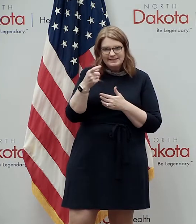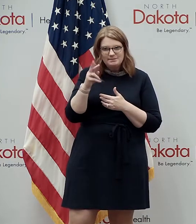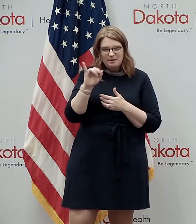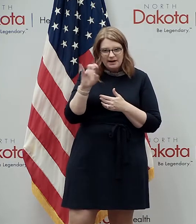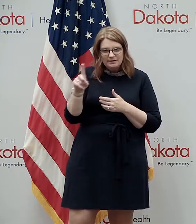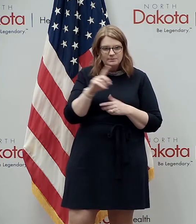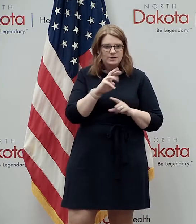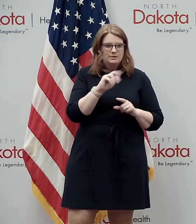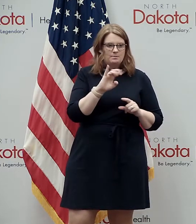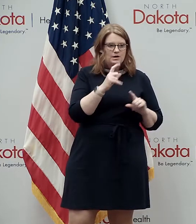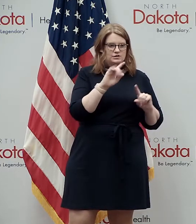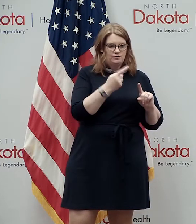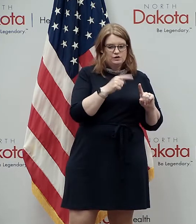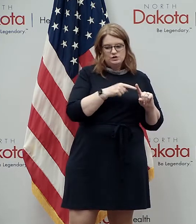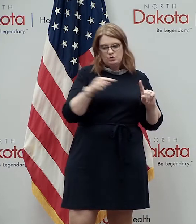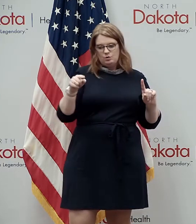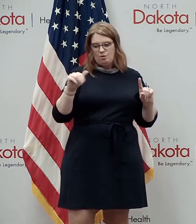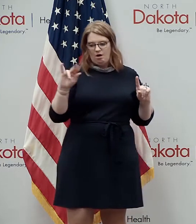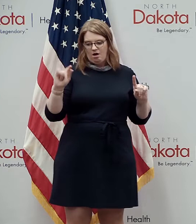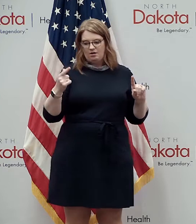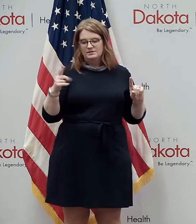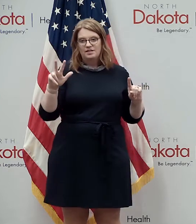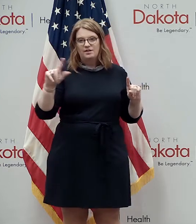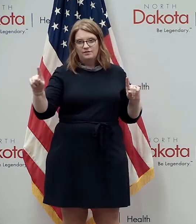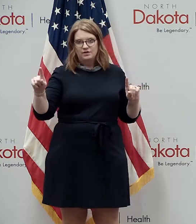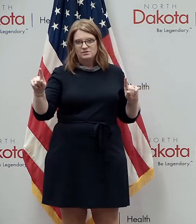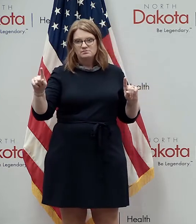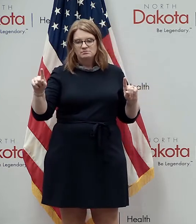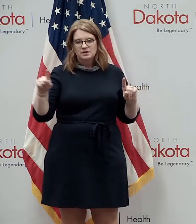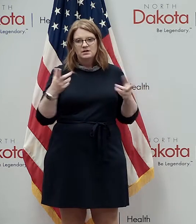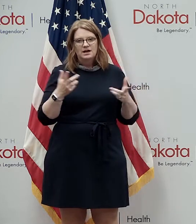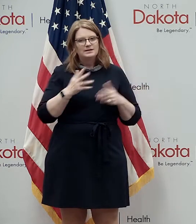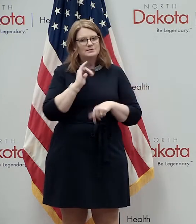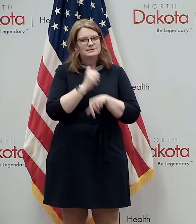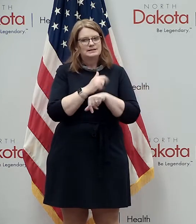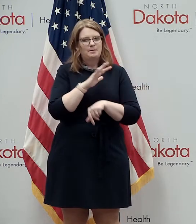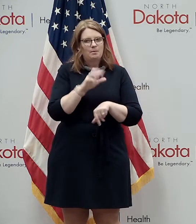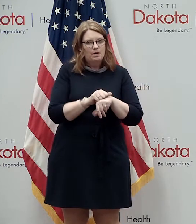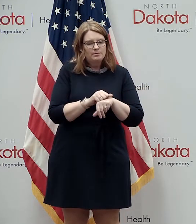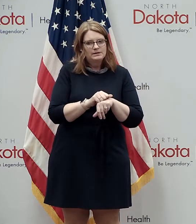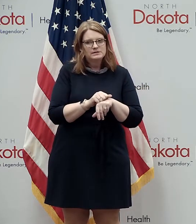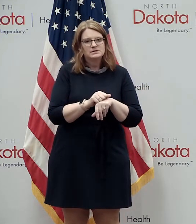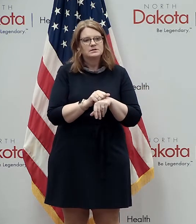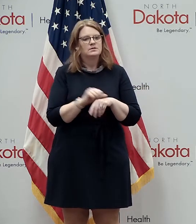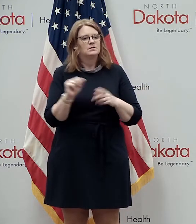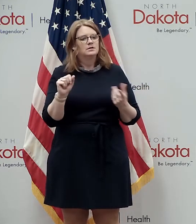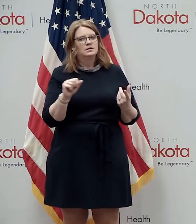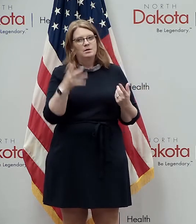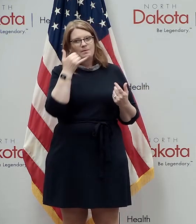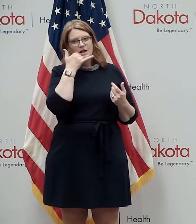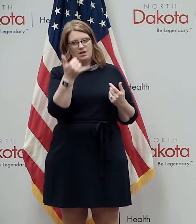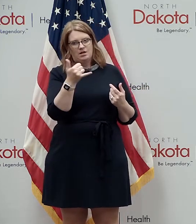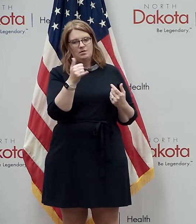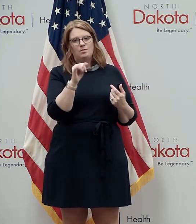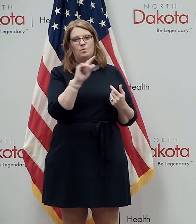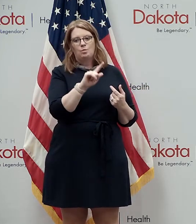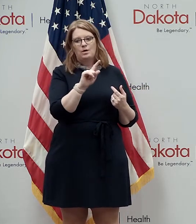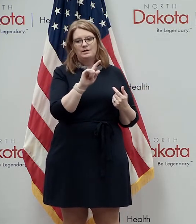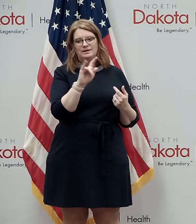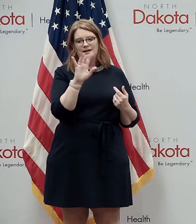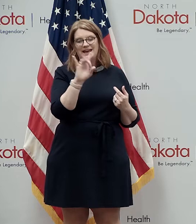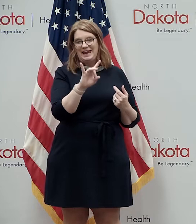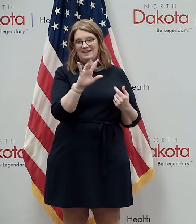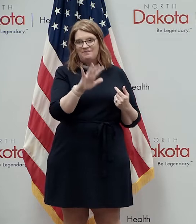august 31st and they'll continue to schedule appointments based on immediate need appointments can be made by calling toll free 1